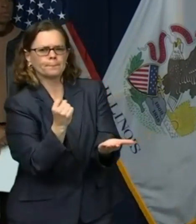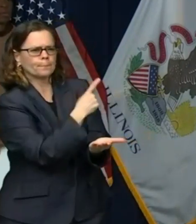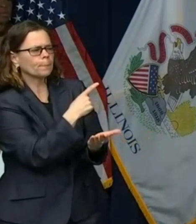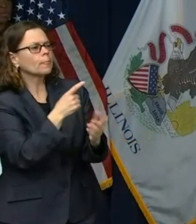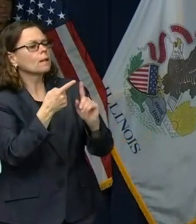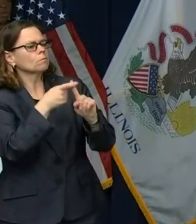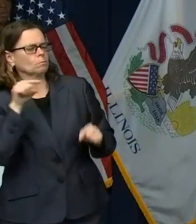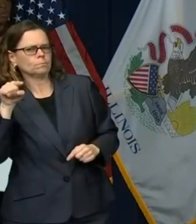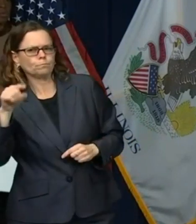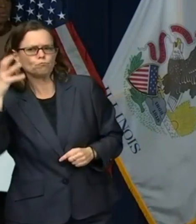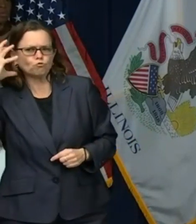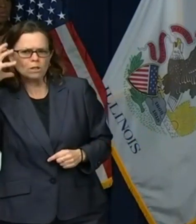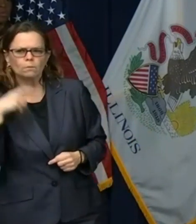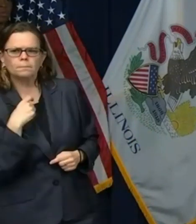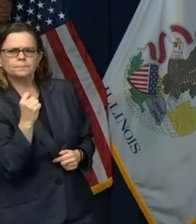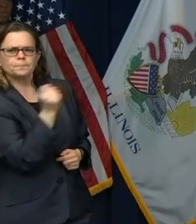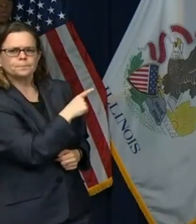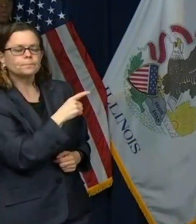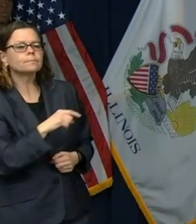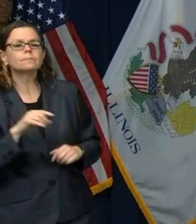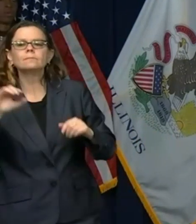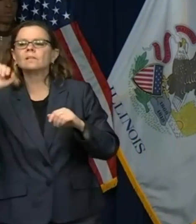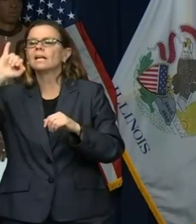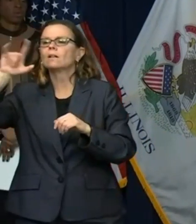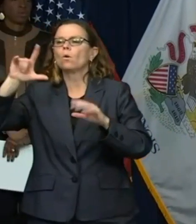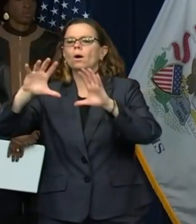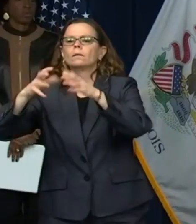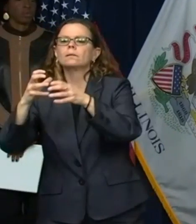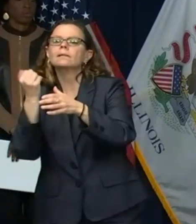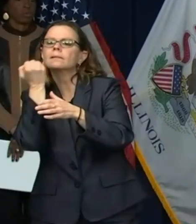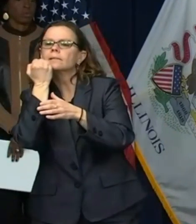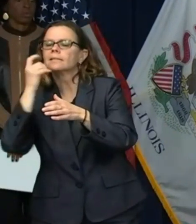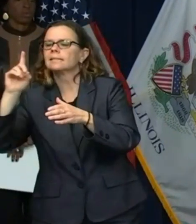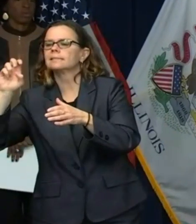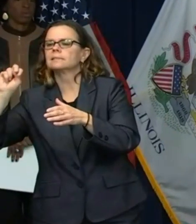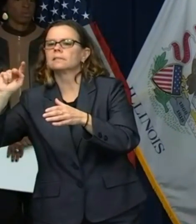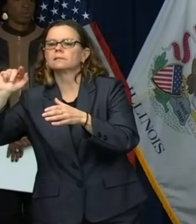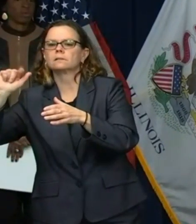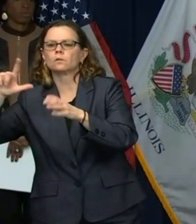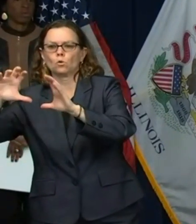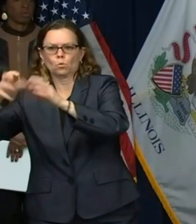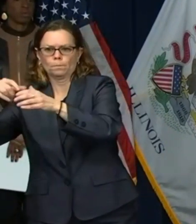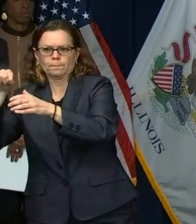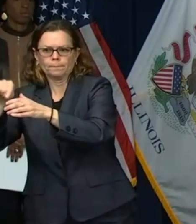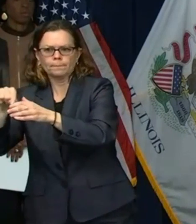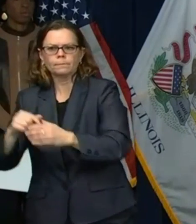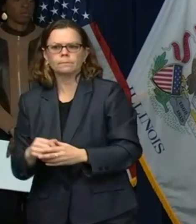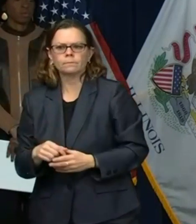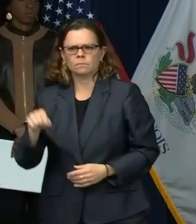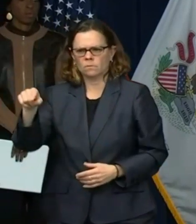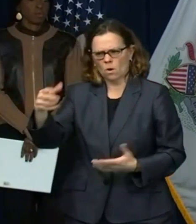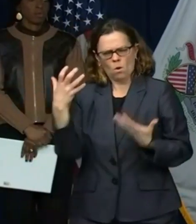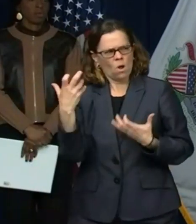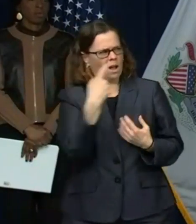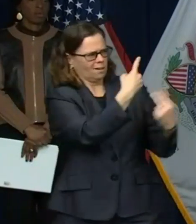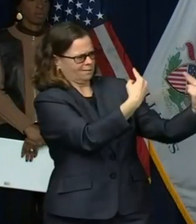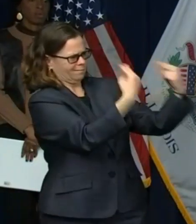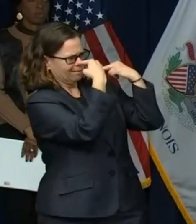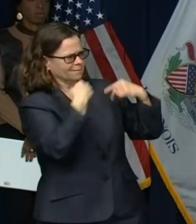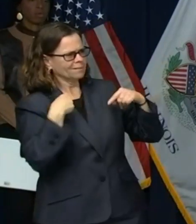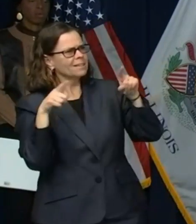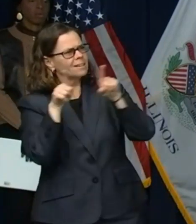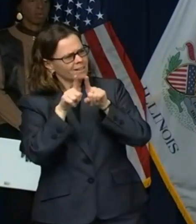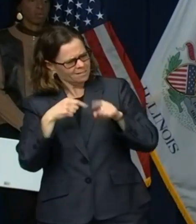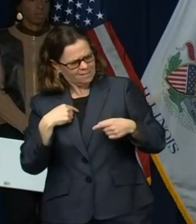sent you a letter asking to be considered an essential business. Since you need a dental exam before some elective surgeries,